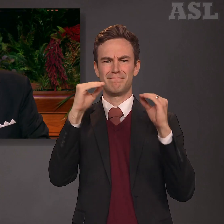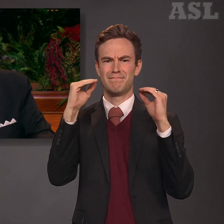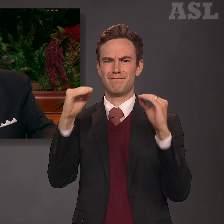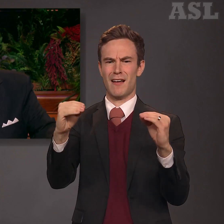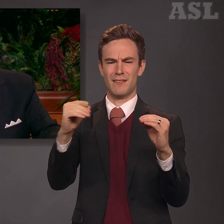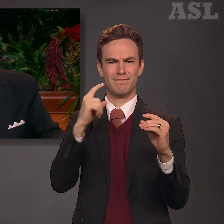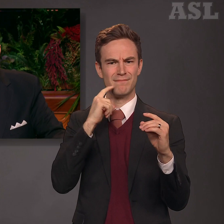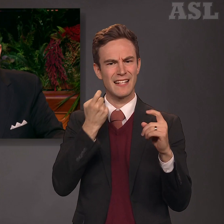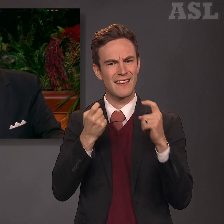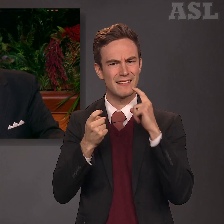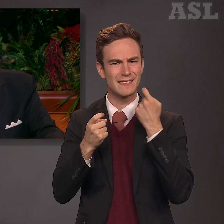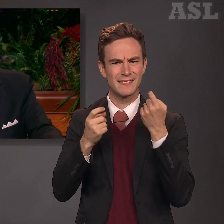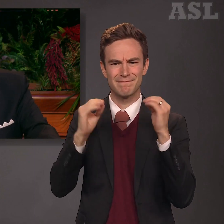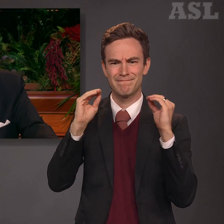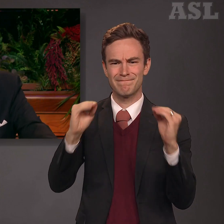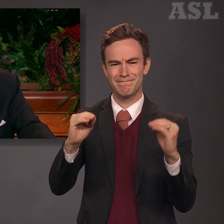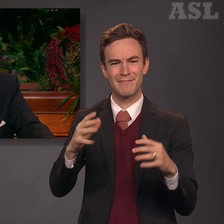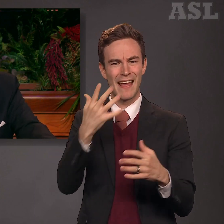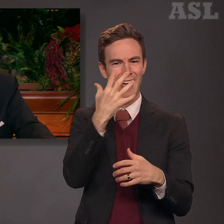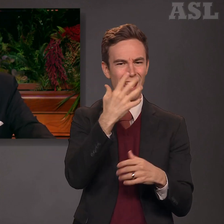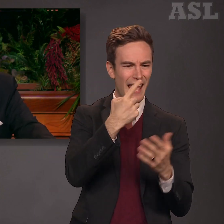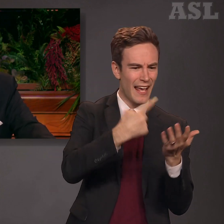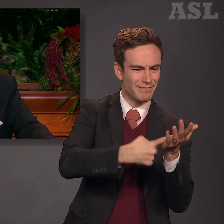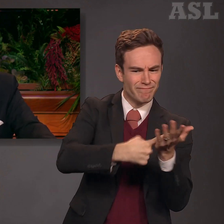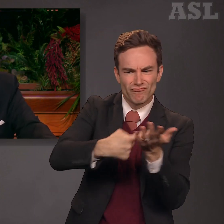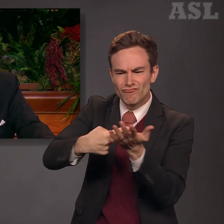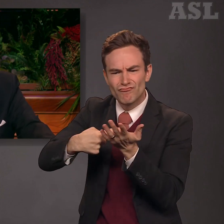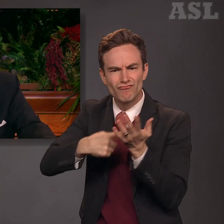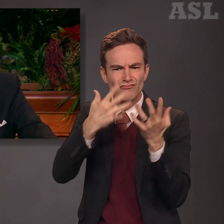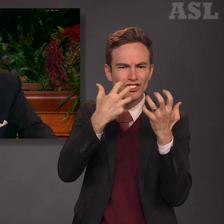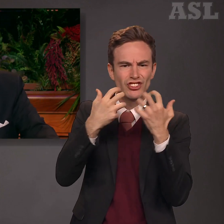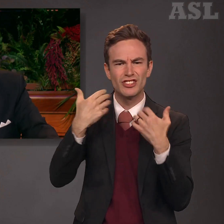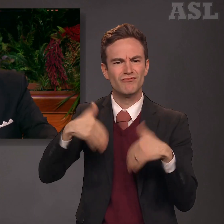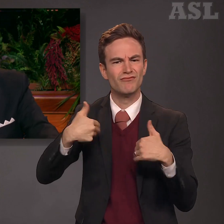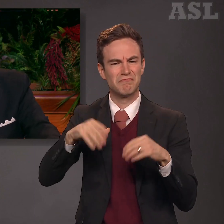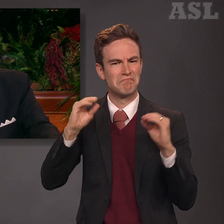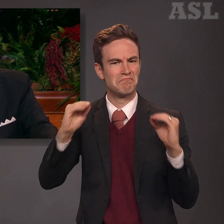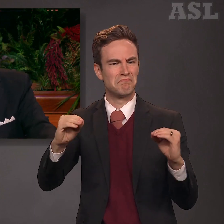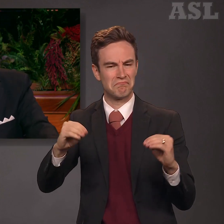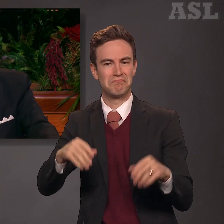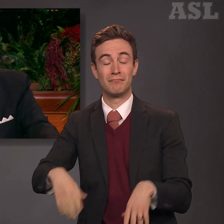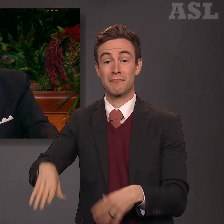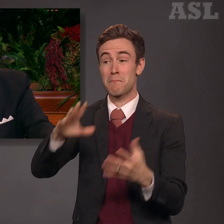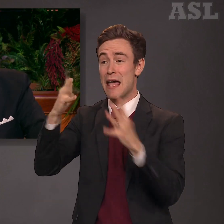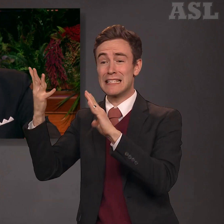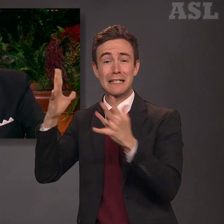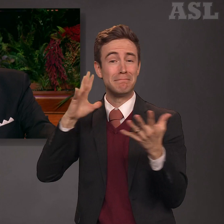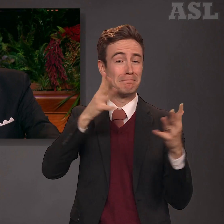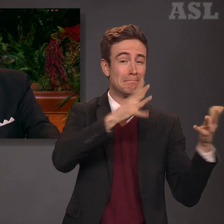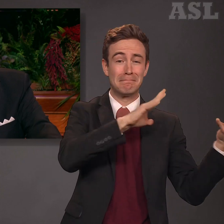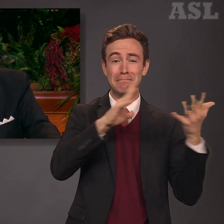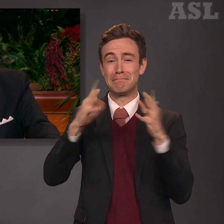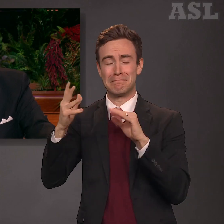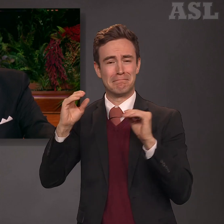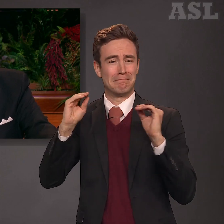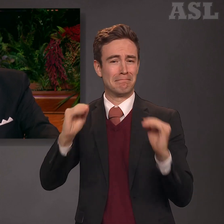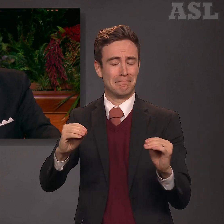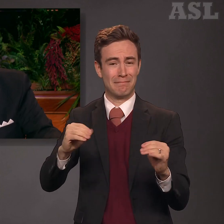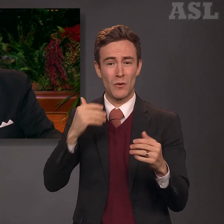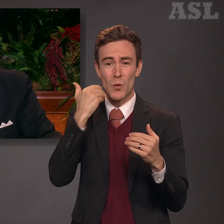were no envyings, no strifes, nor any manner of lasciviousness. And surely there could not be a